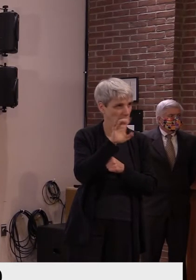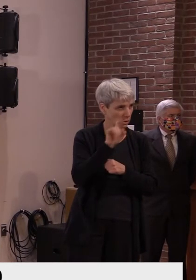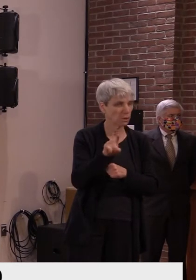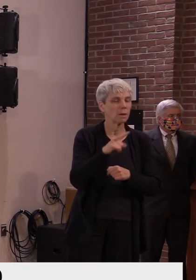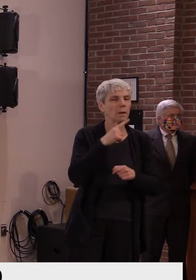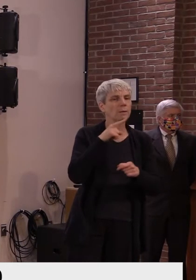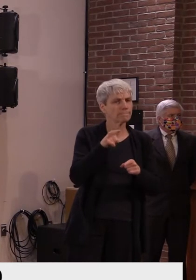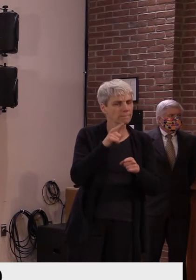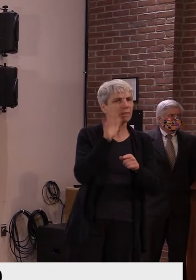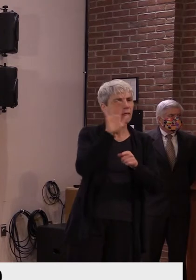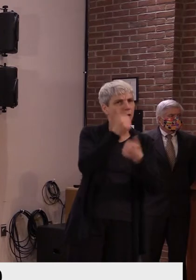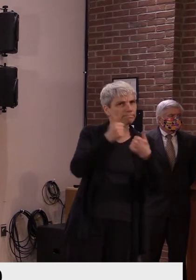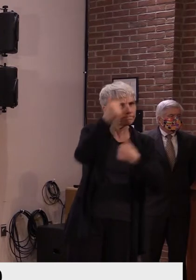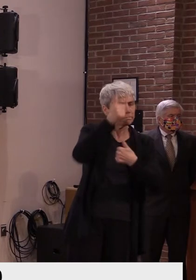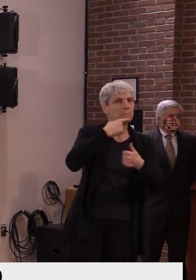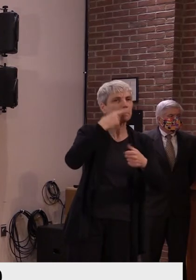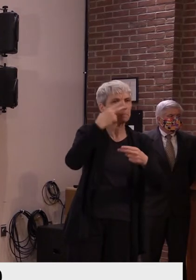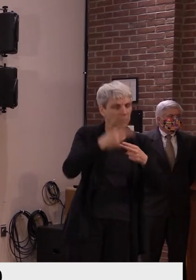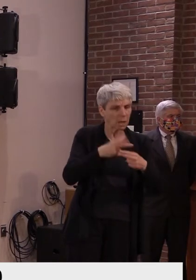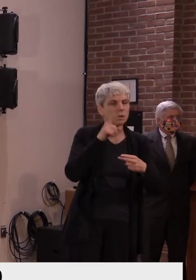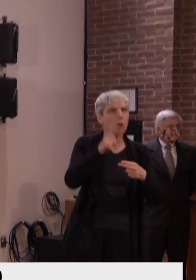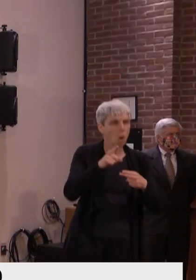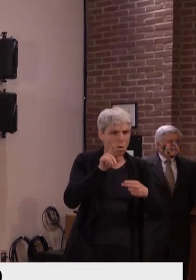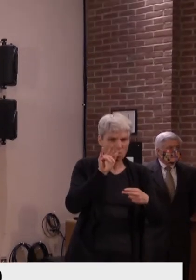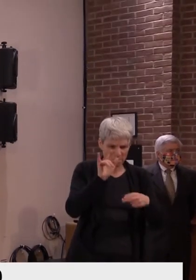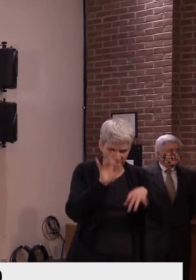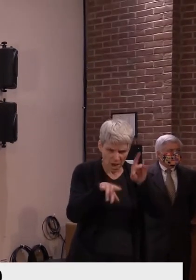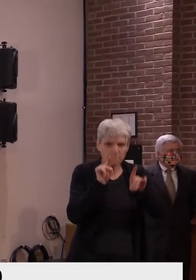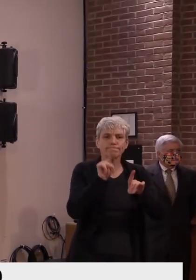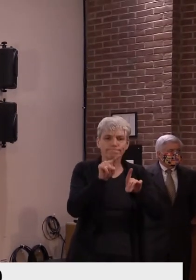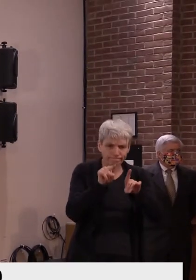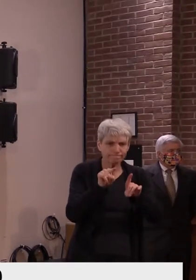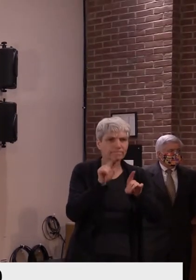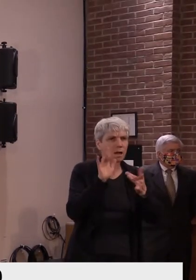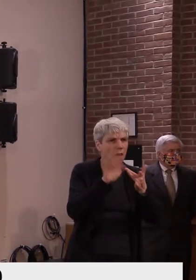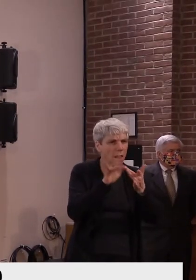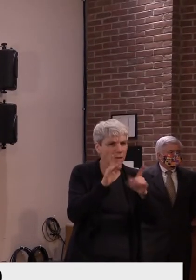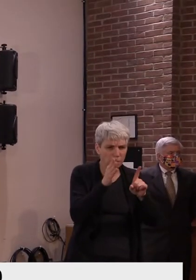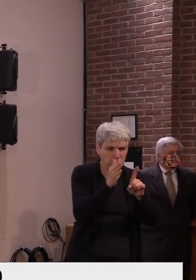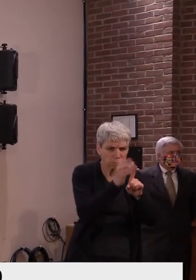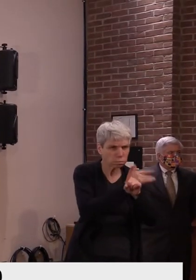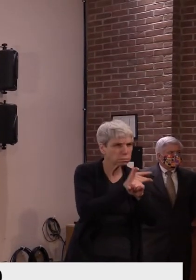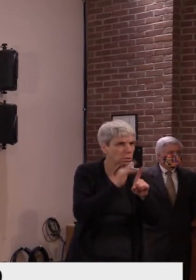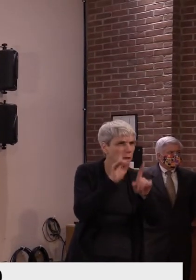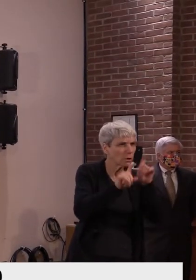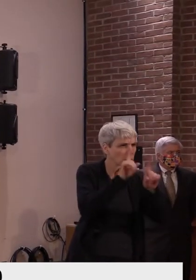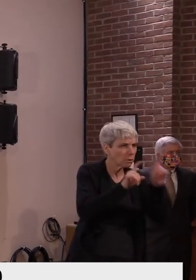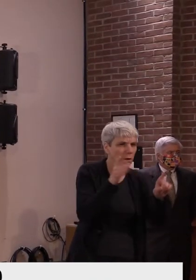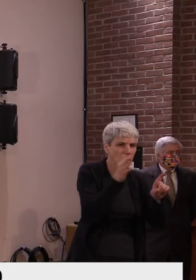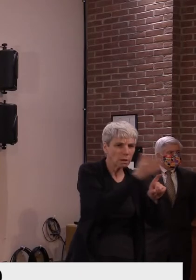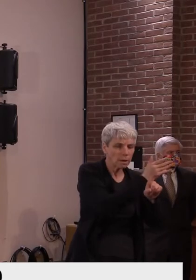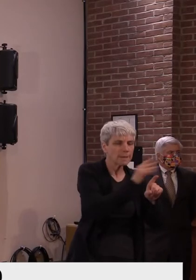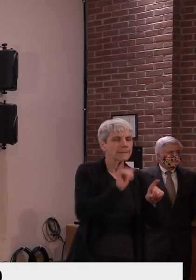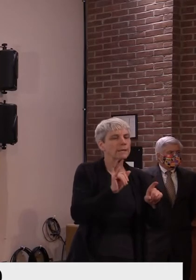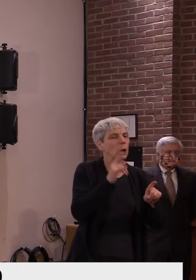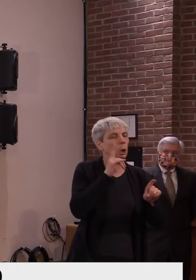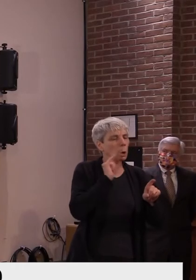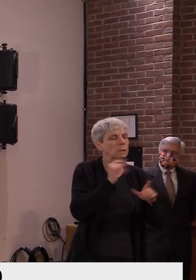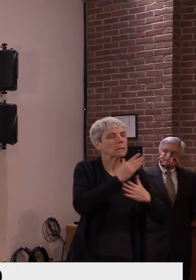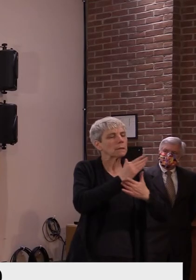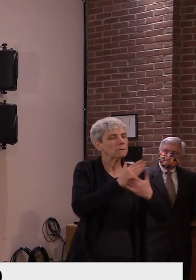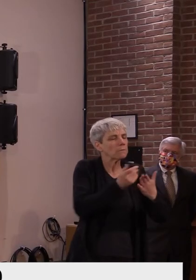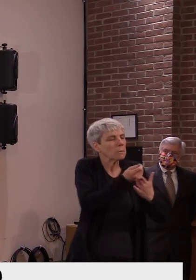and that it seems that at least, uh, the genesis of some of those cases seem to be one or more students breaking the school's coronavirus